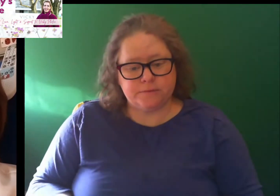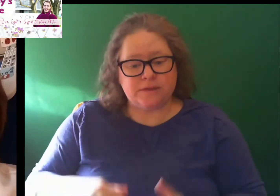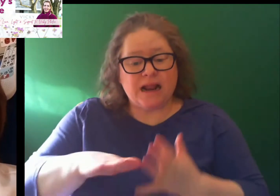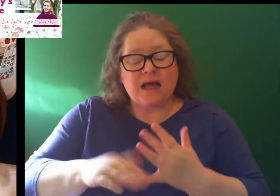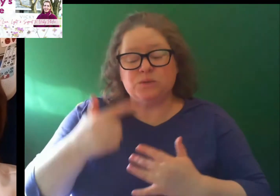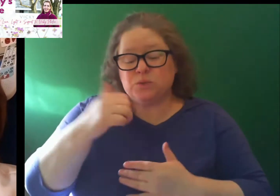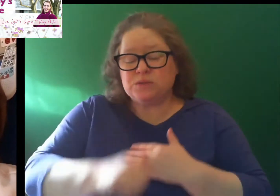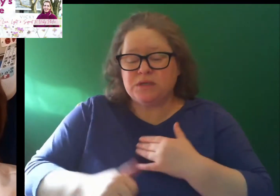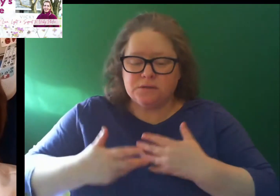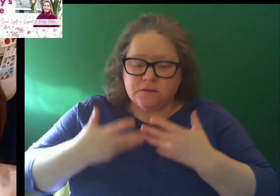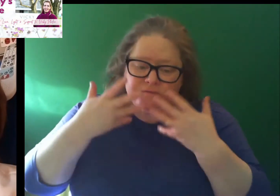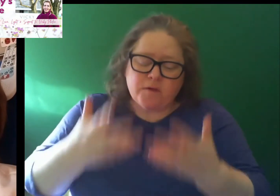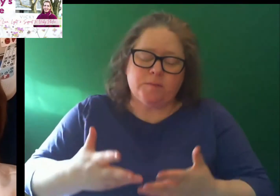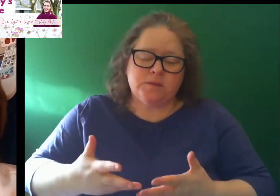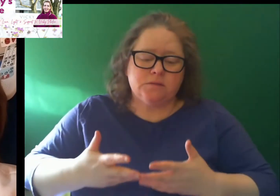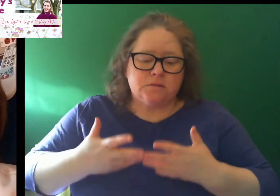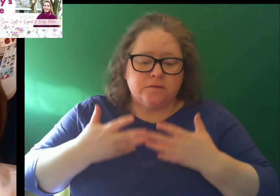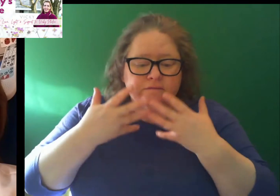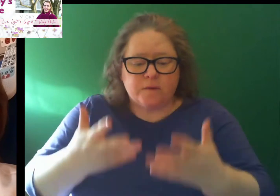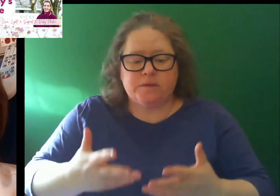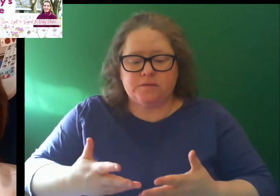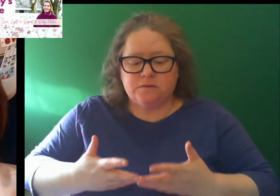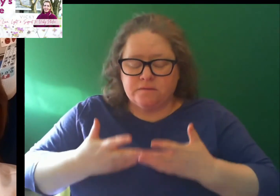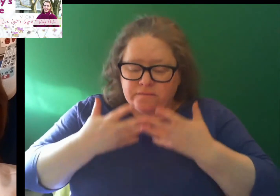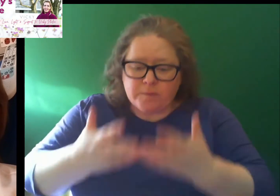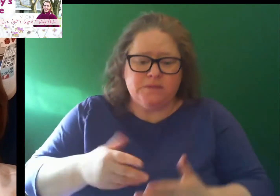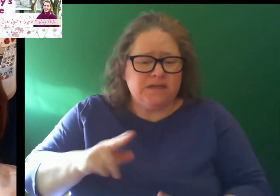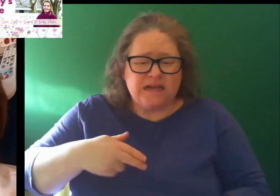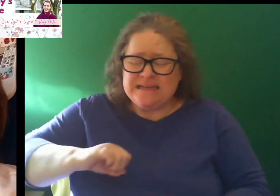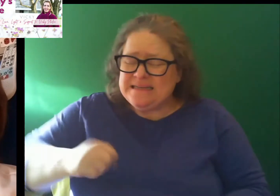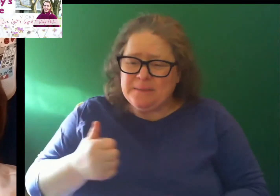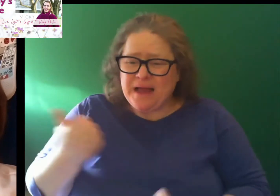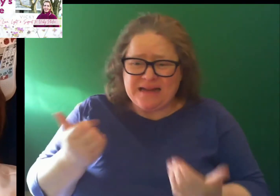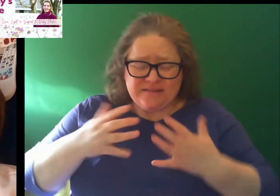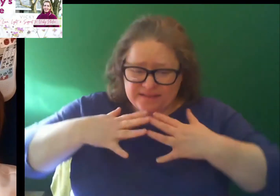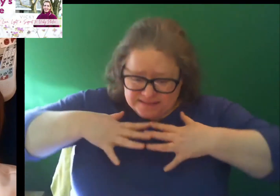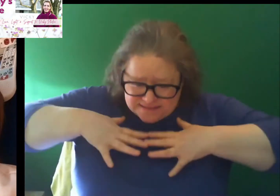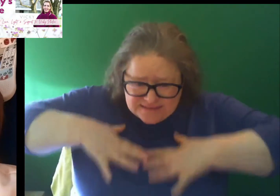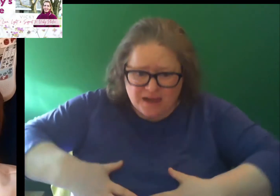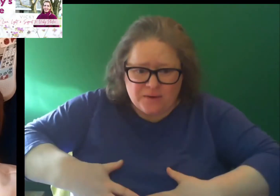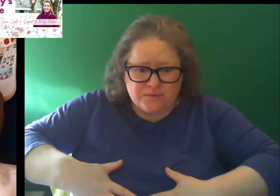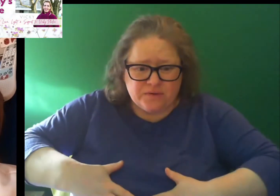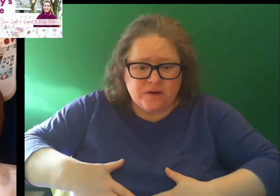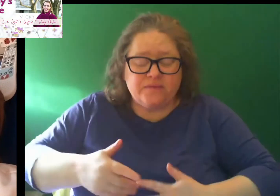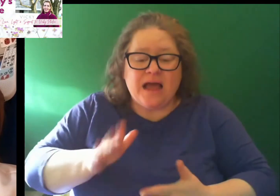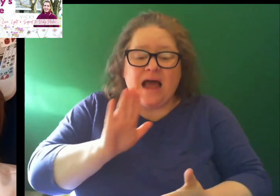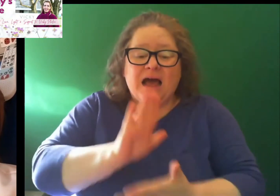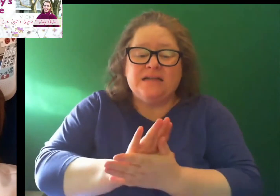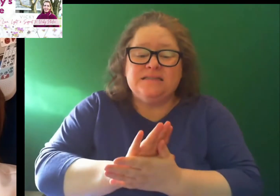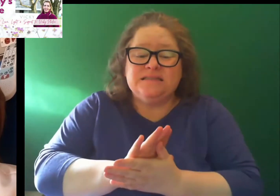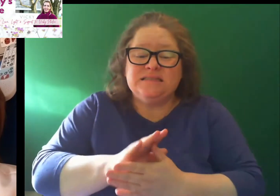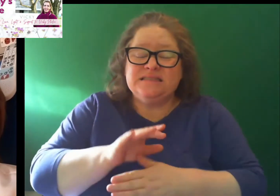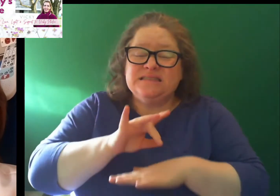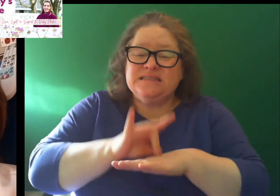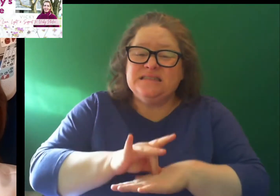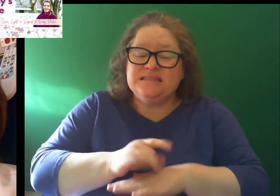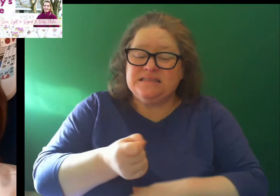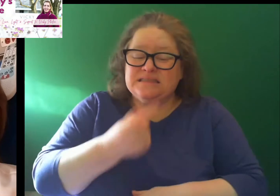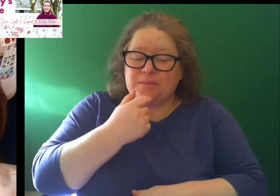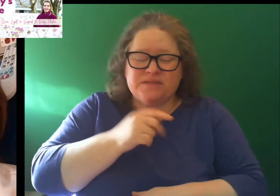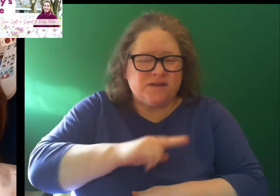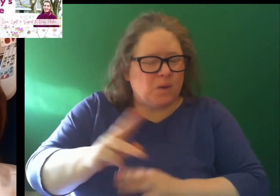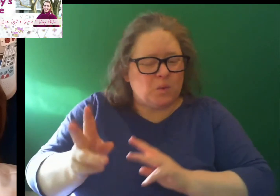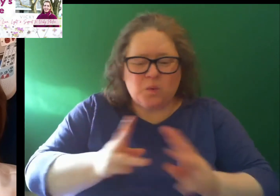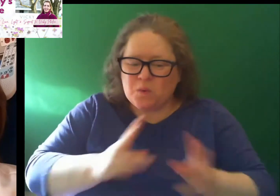I've been a vomiting for the past two days. I can't keep anything down and the empty